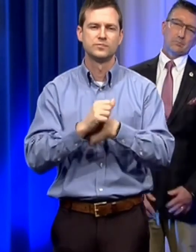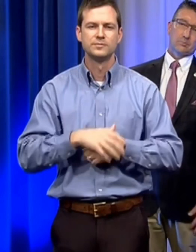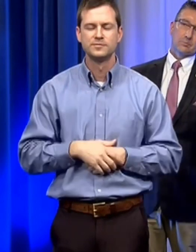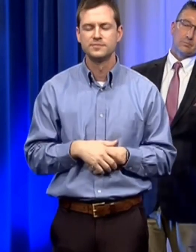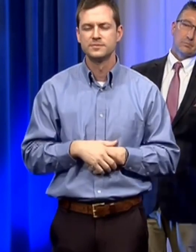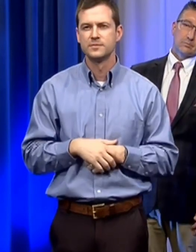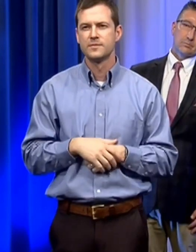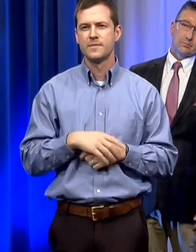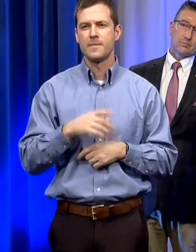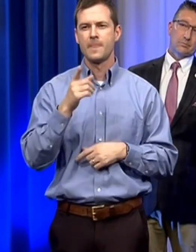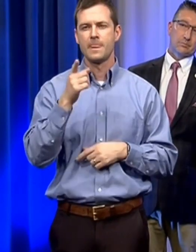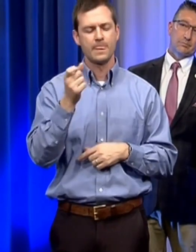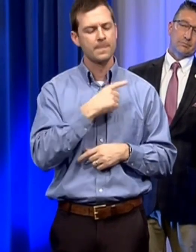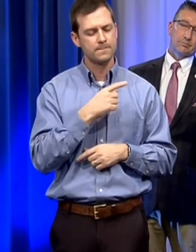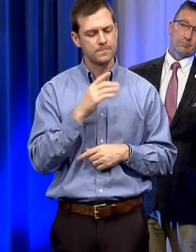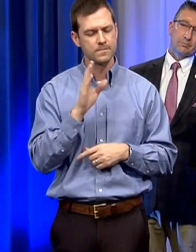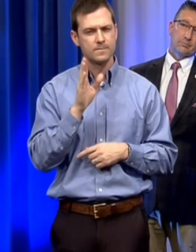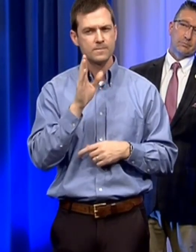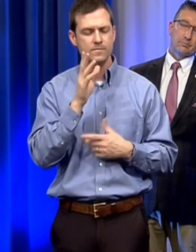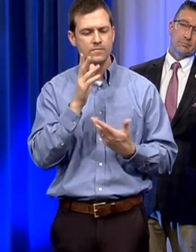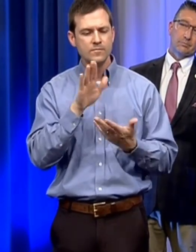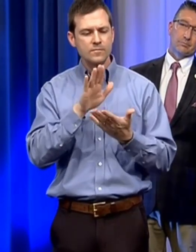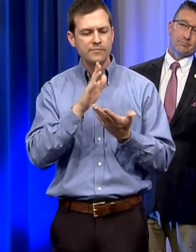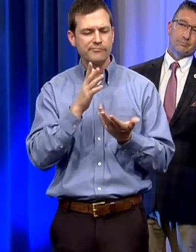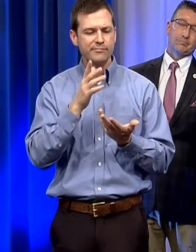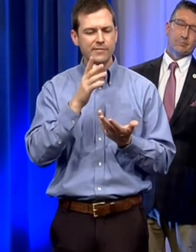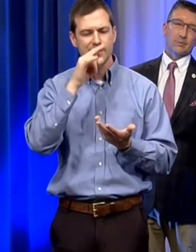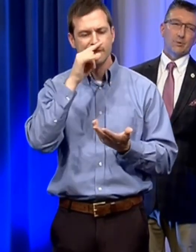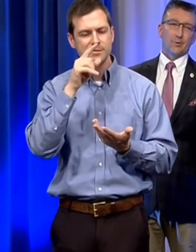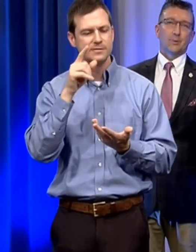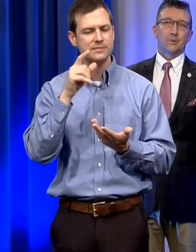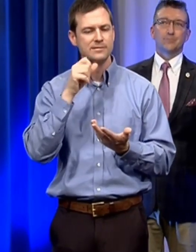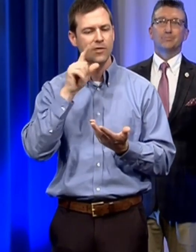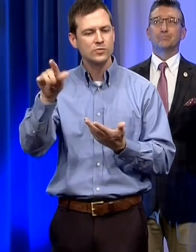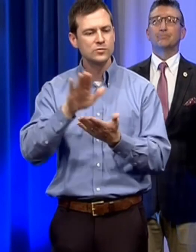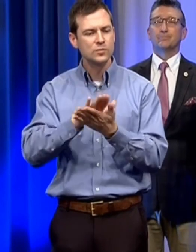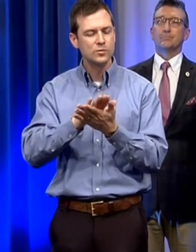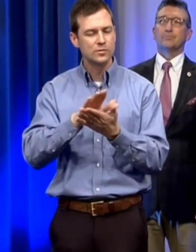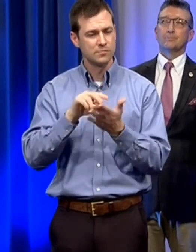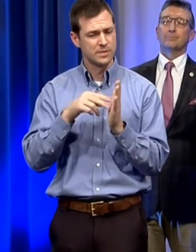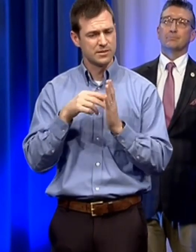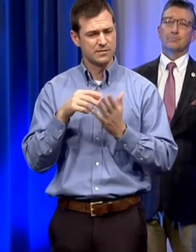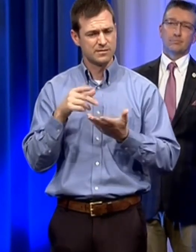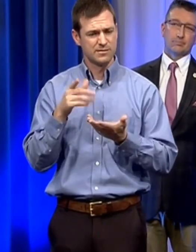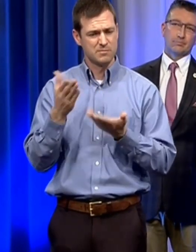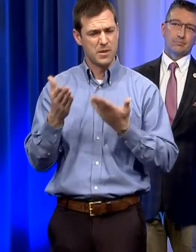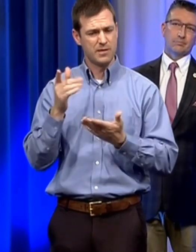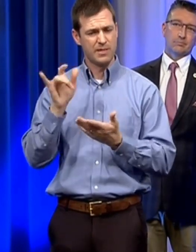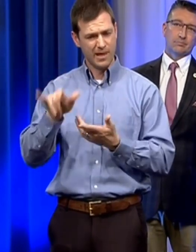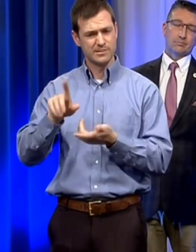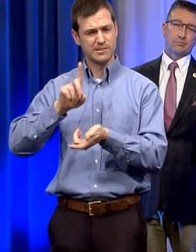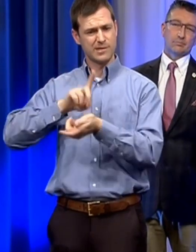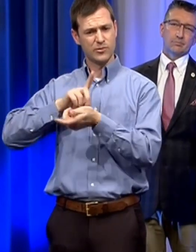being out of school that their parents may be some sort of medical uh personnel emts whatever and they may not be able